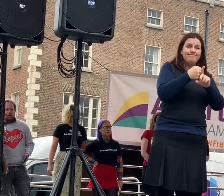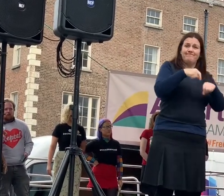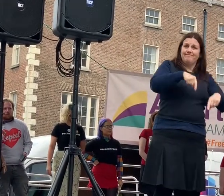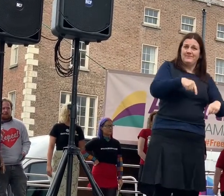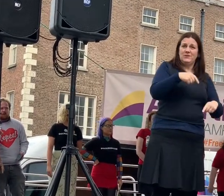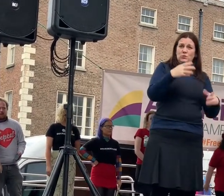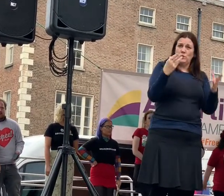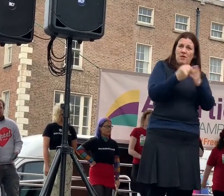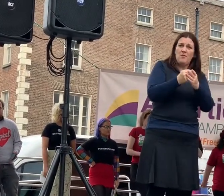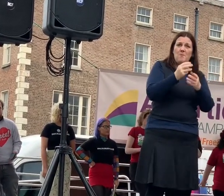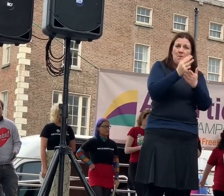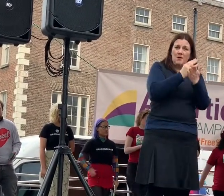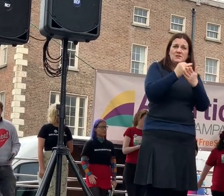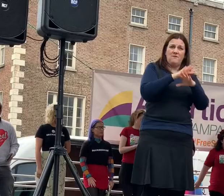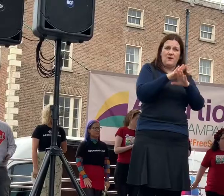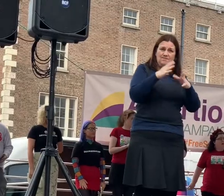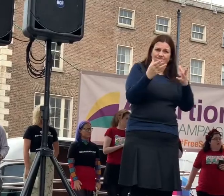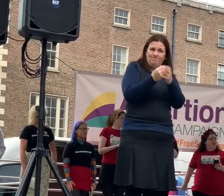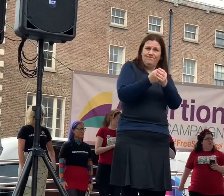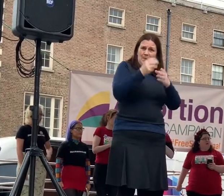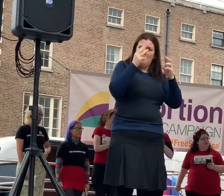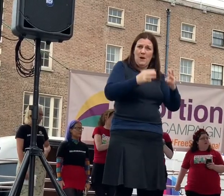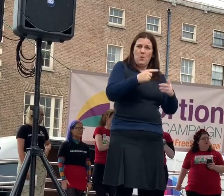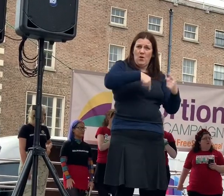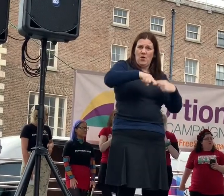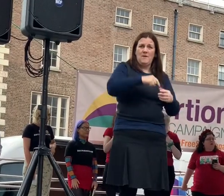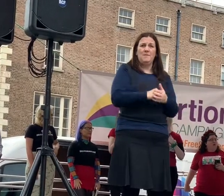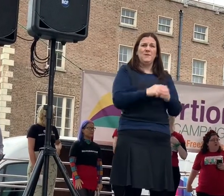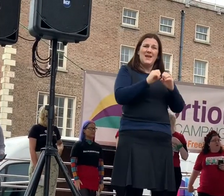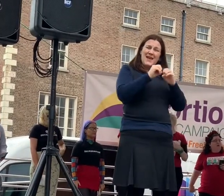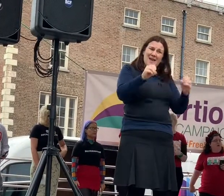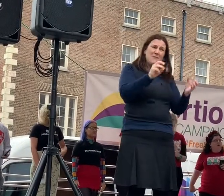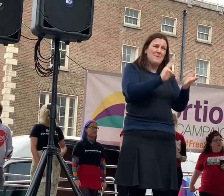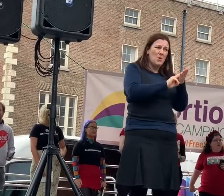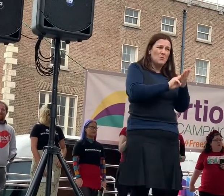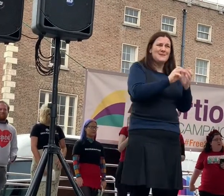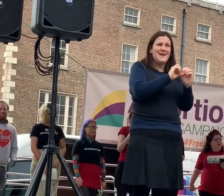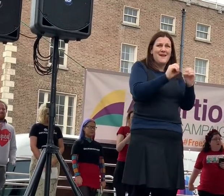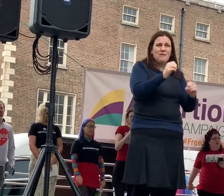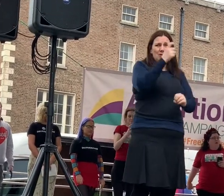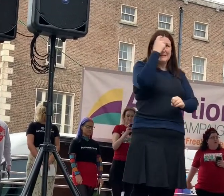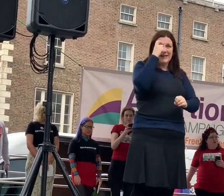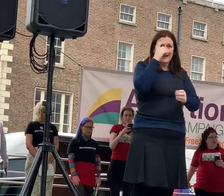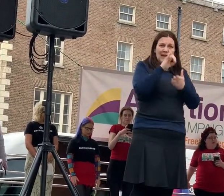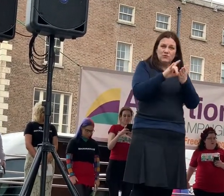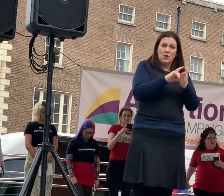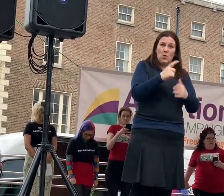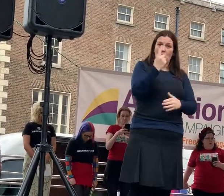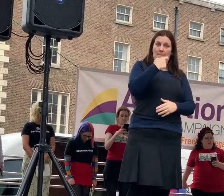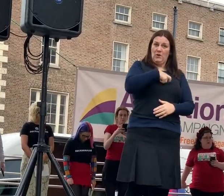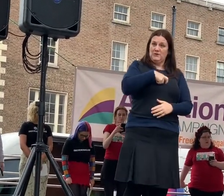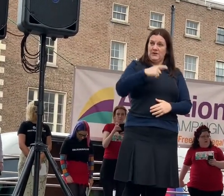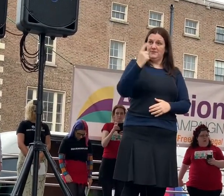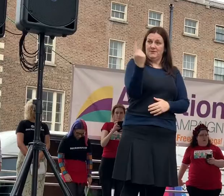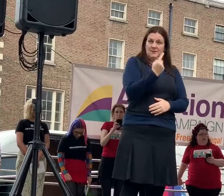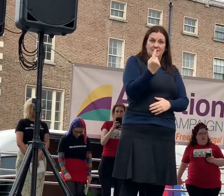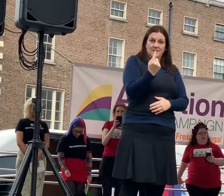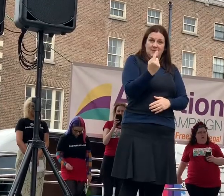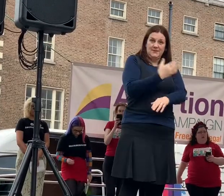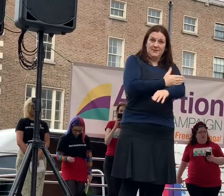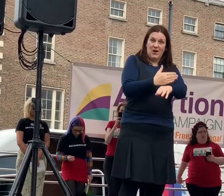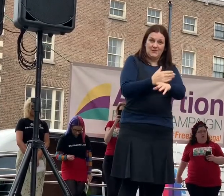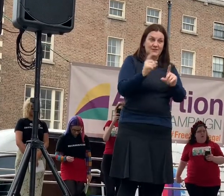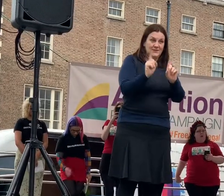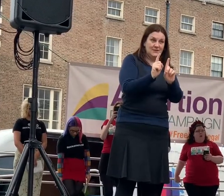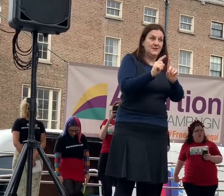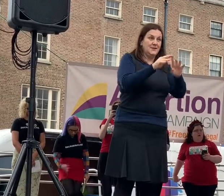part of a collective power. Every moment, every second in history started with one person. Who's to say that